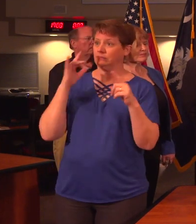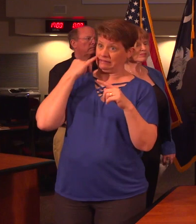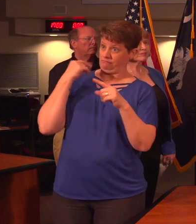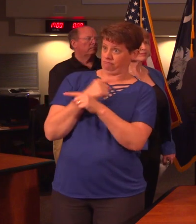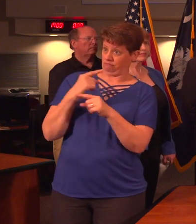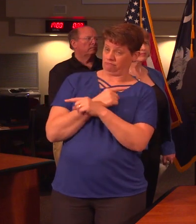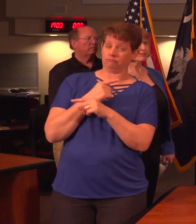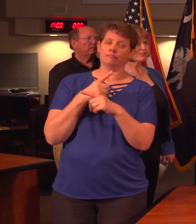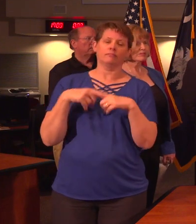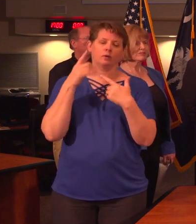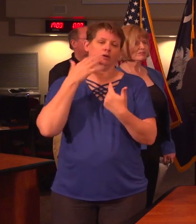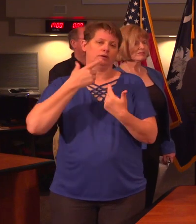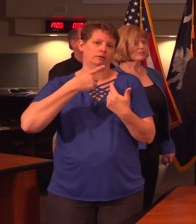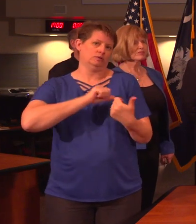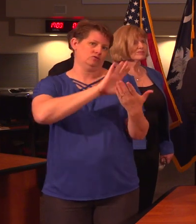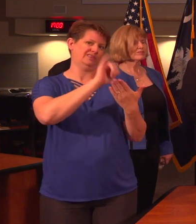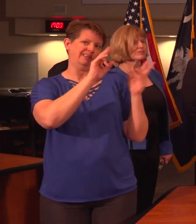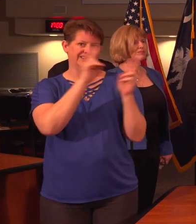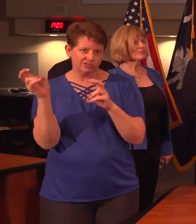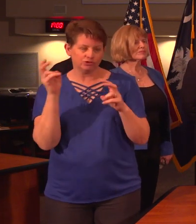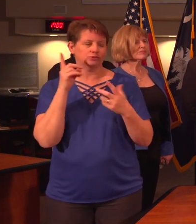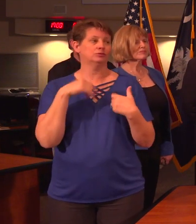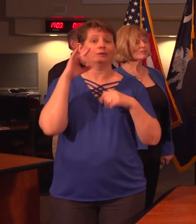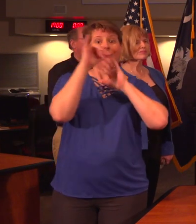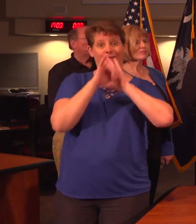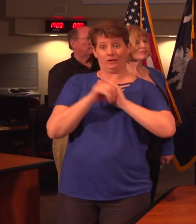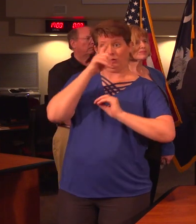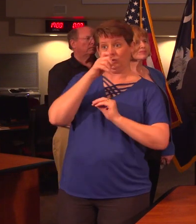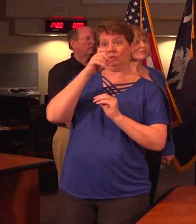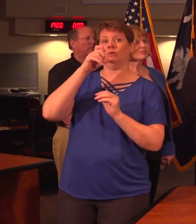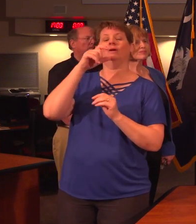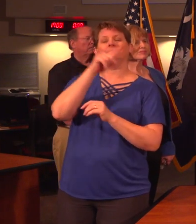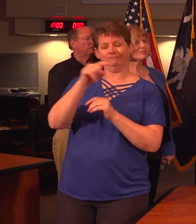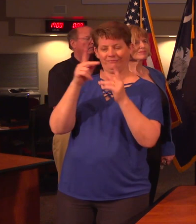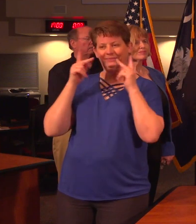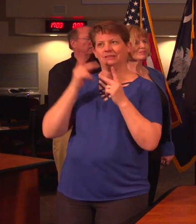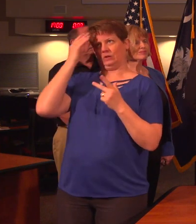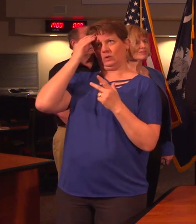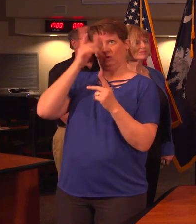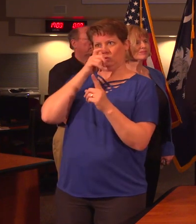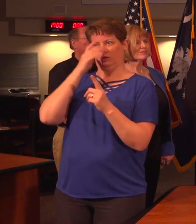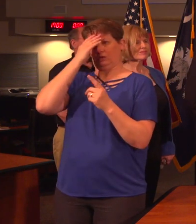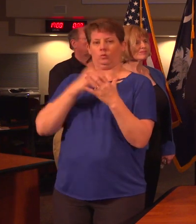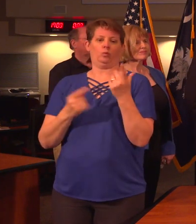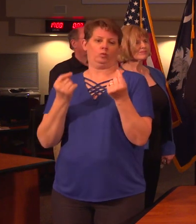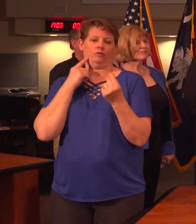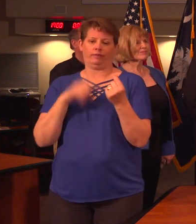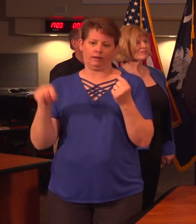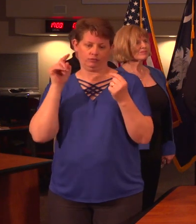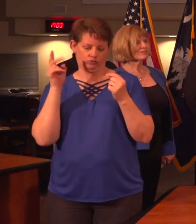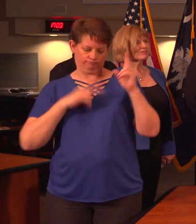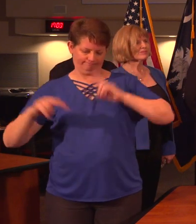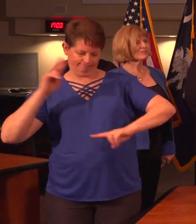are we have identified those health care professionals the facility is aware and they know what to do with asking them to monitor for